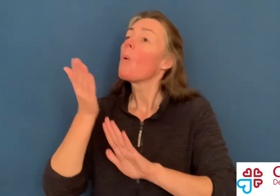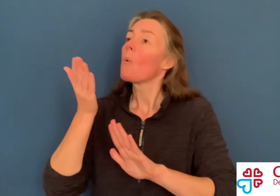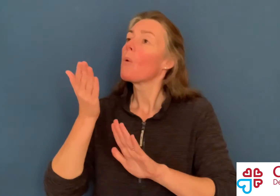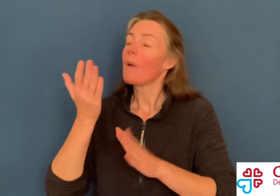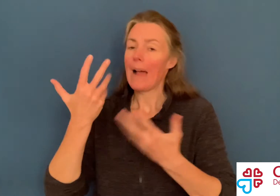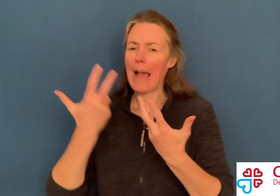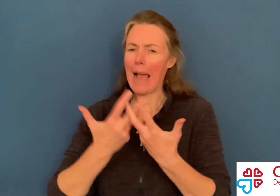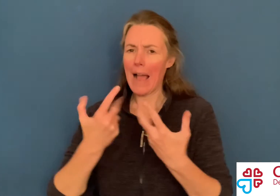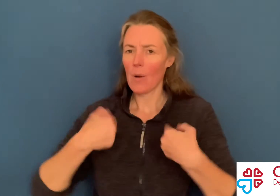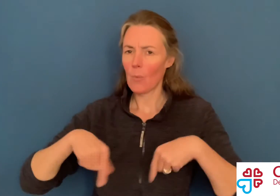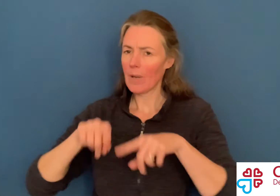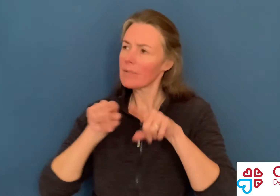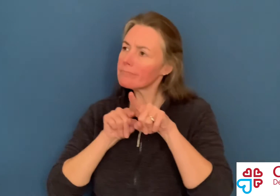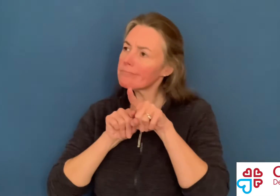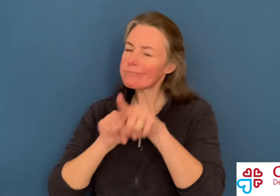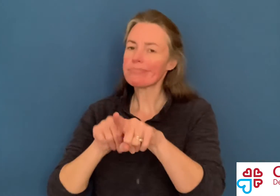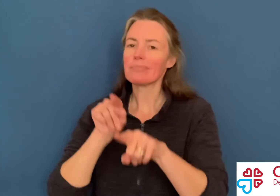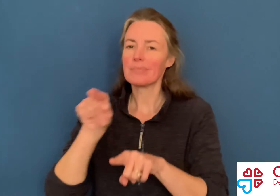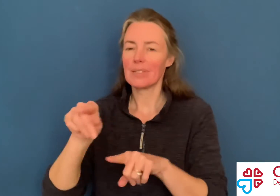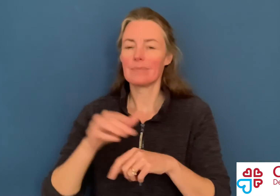go and how to pursue it.